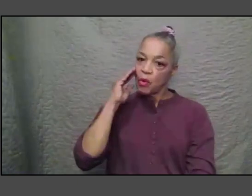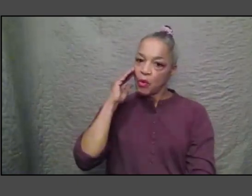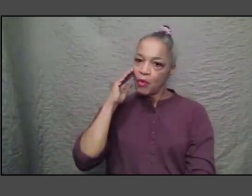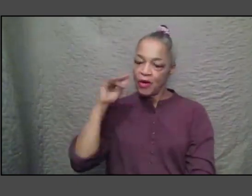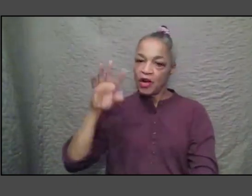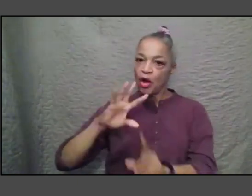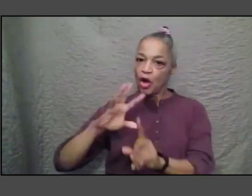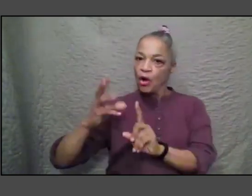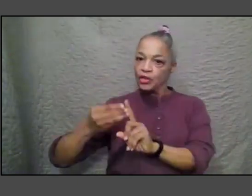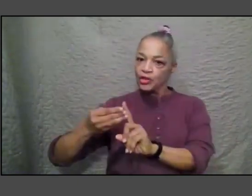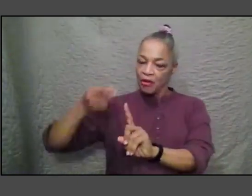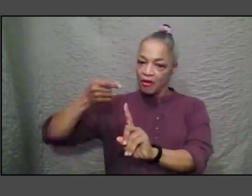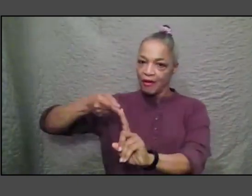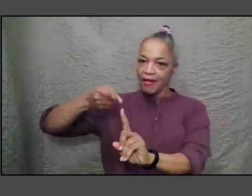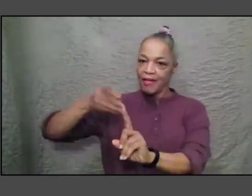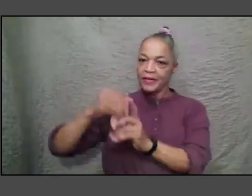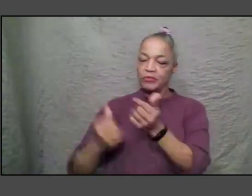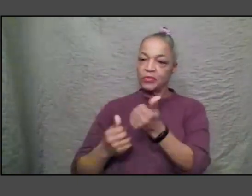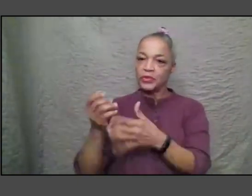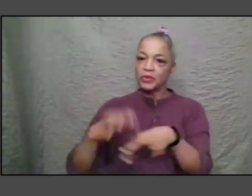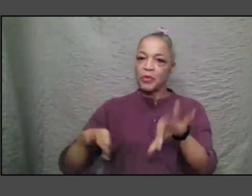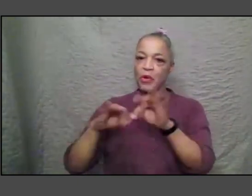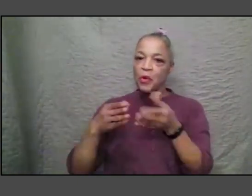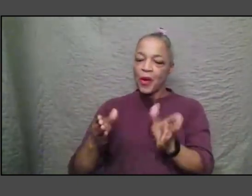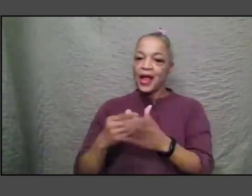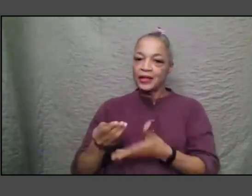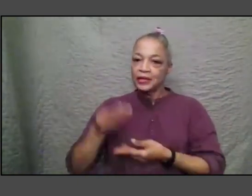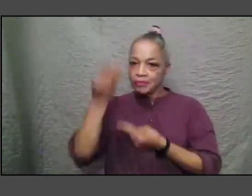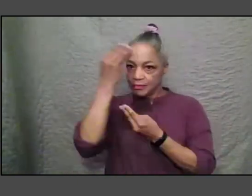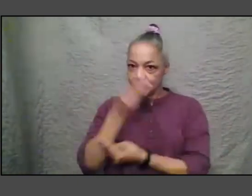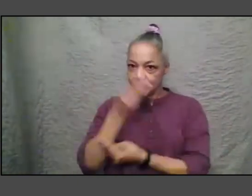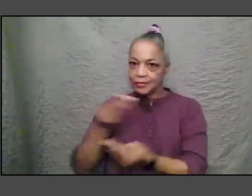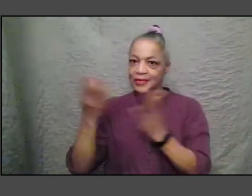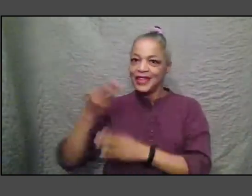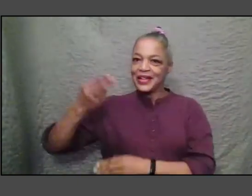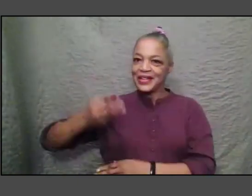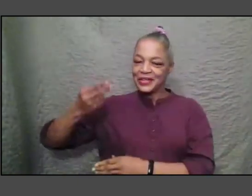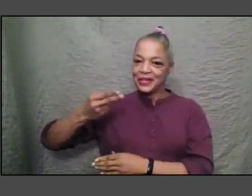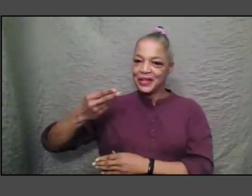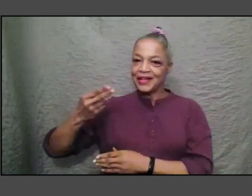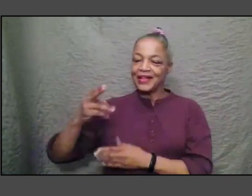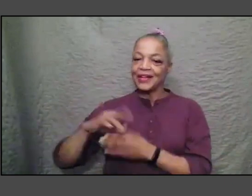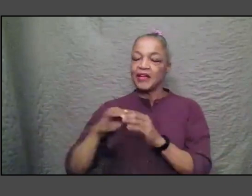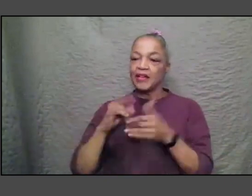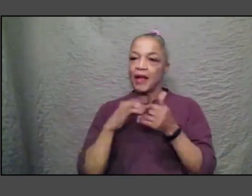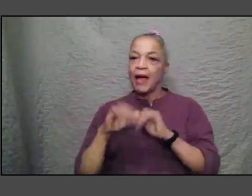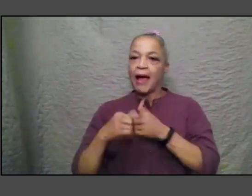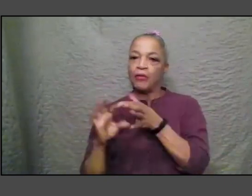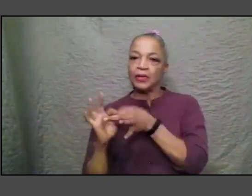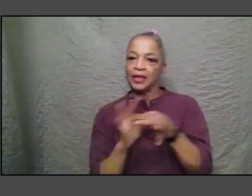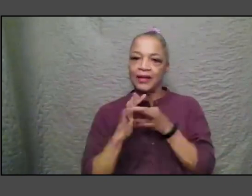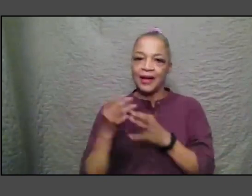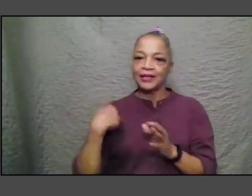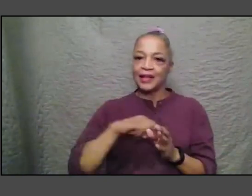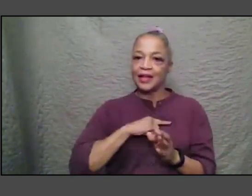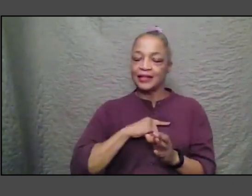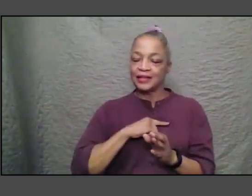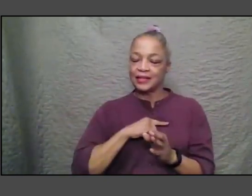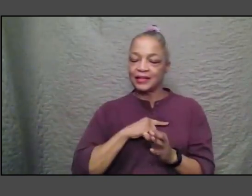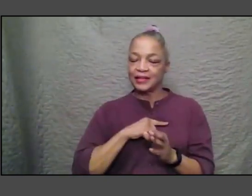important ways to convey history to find ways to tie us together and i think in many ways we've always found that